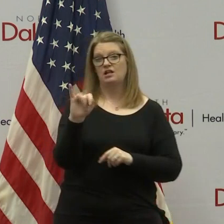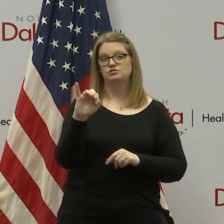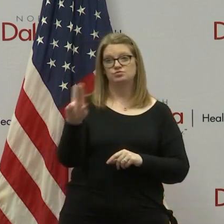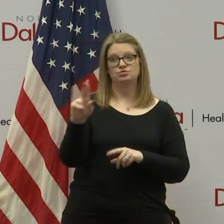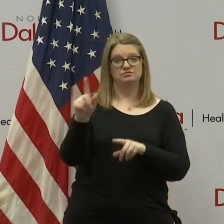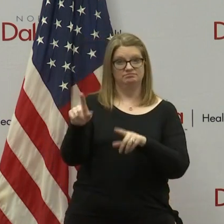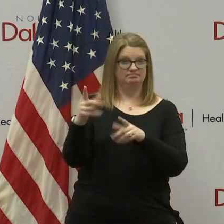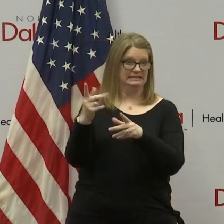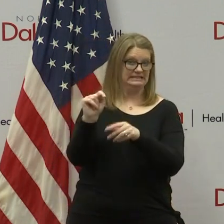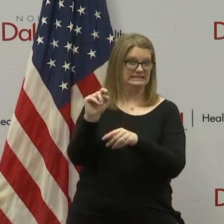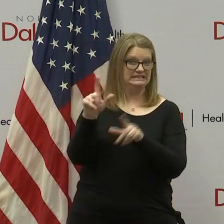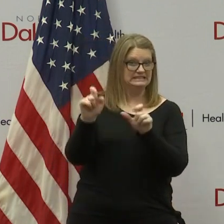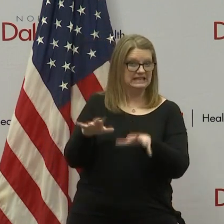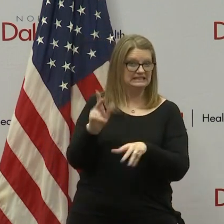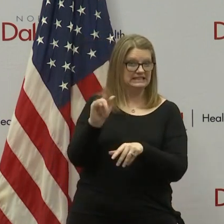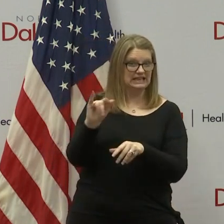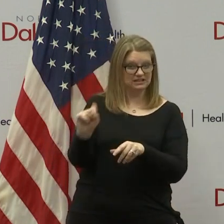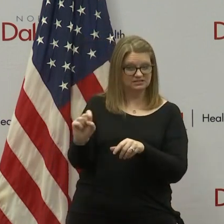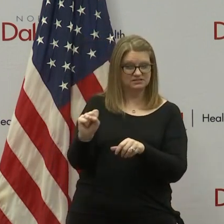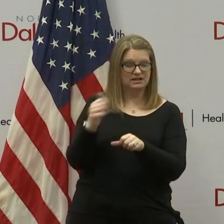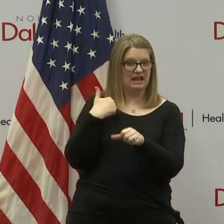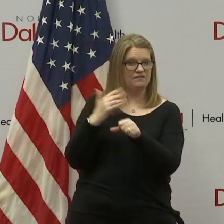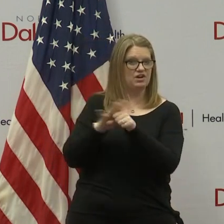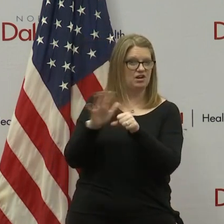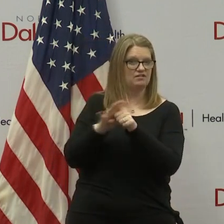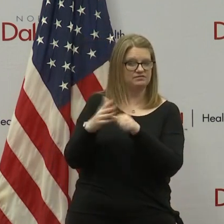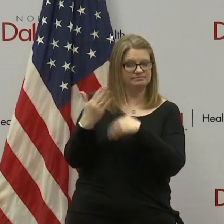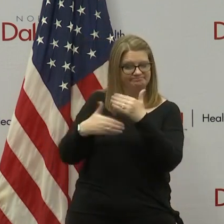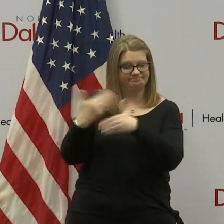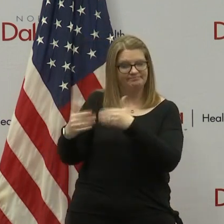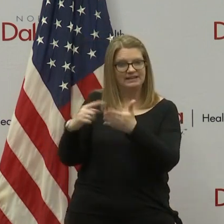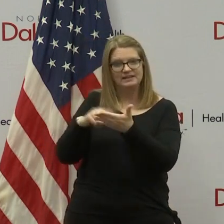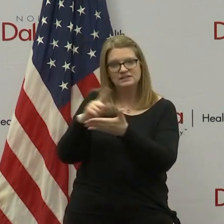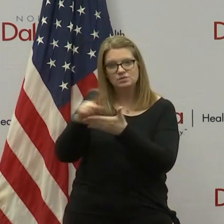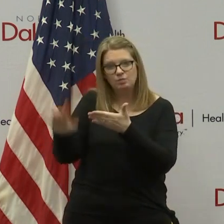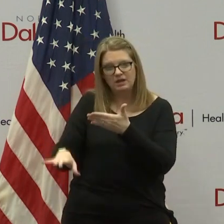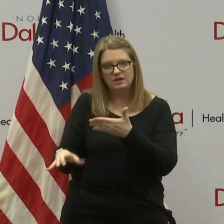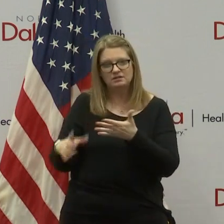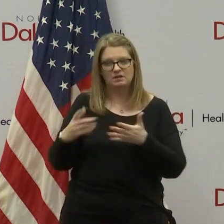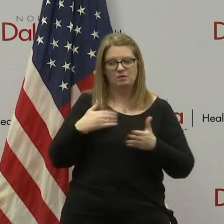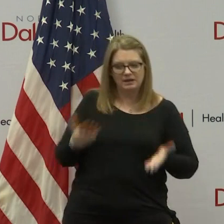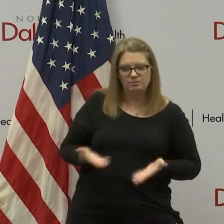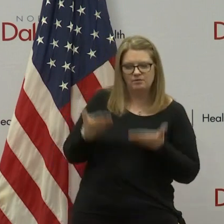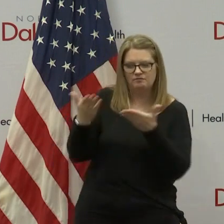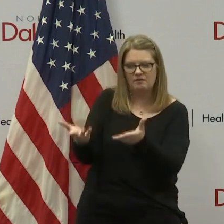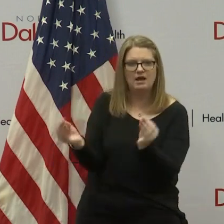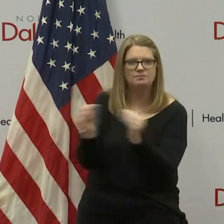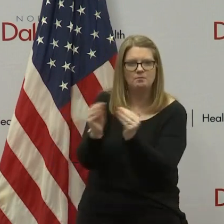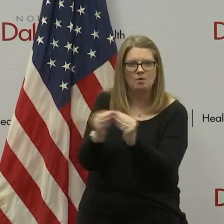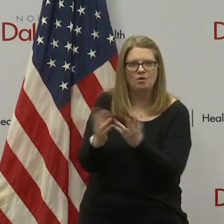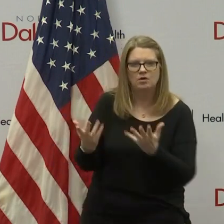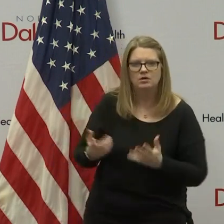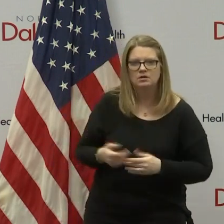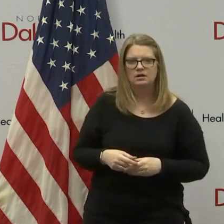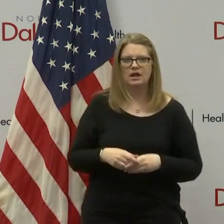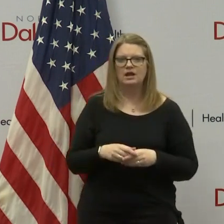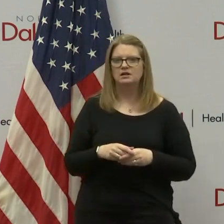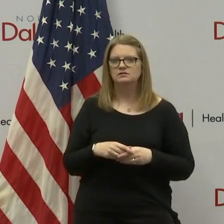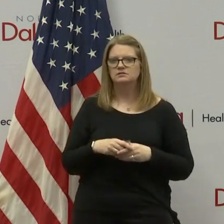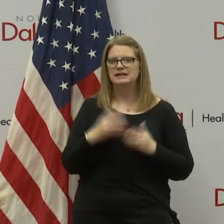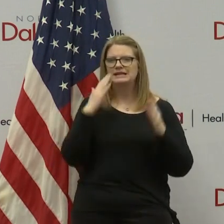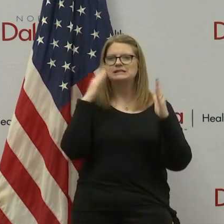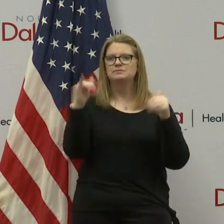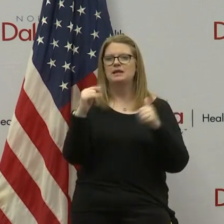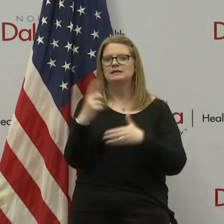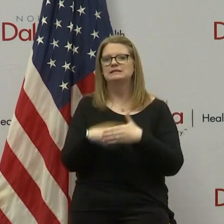this weekend, and we're in the process of getting more test kits to them in addition to the possibility of doing another rapid response, large